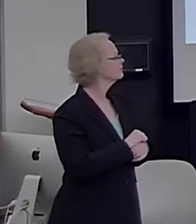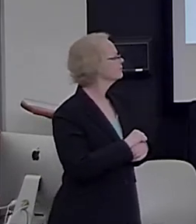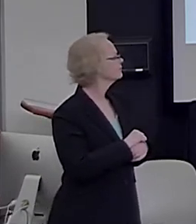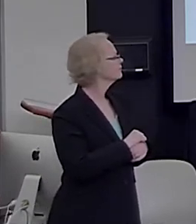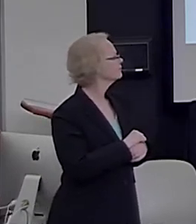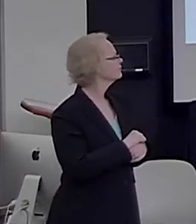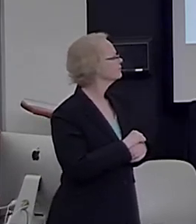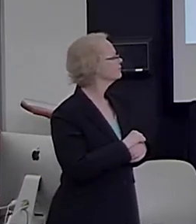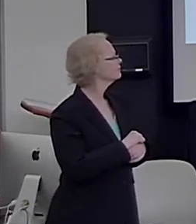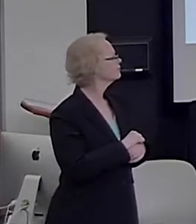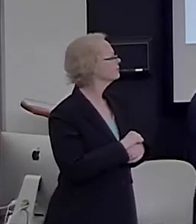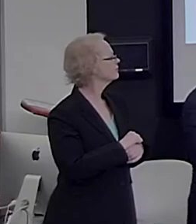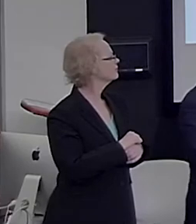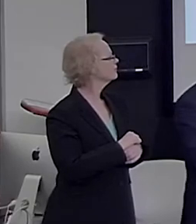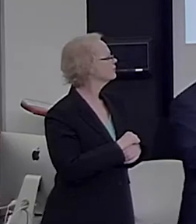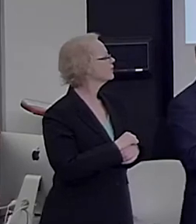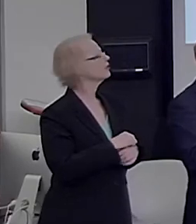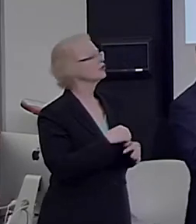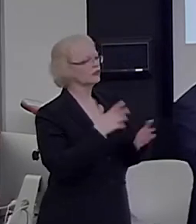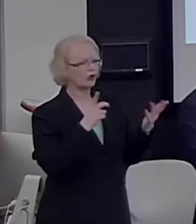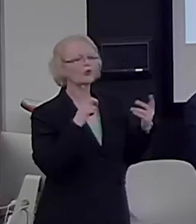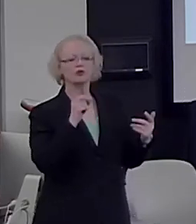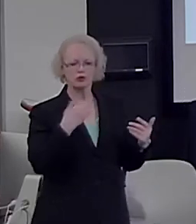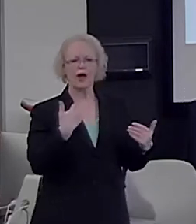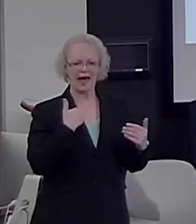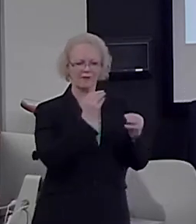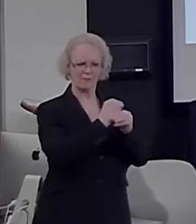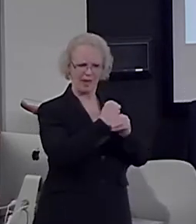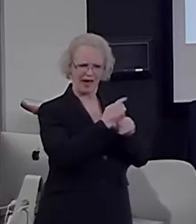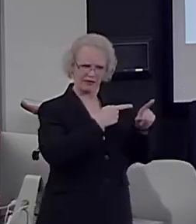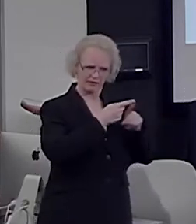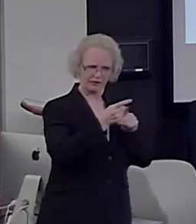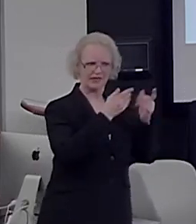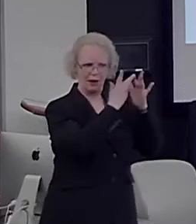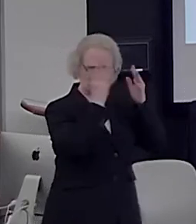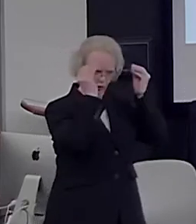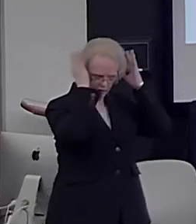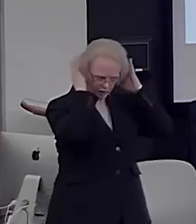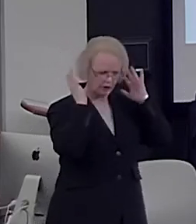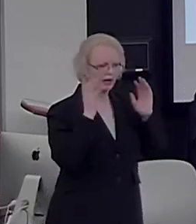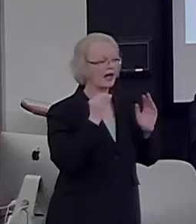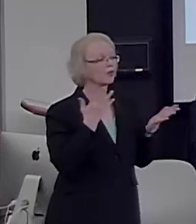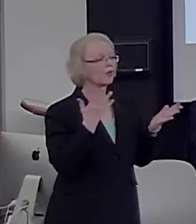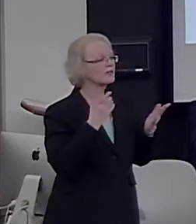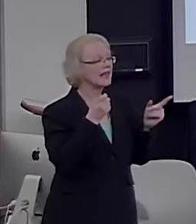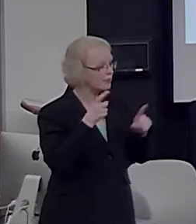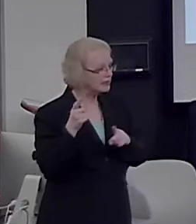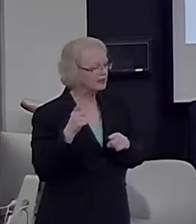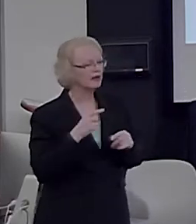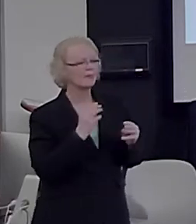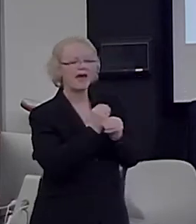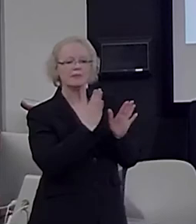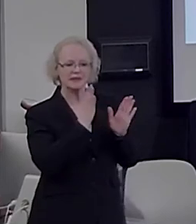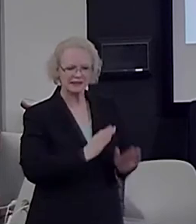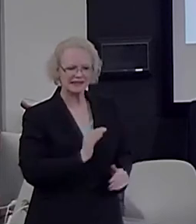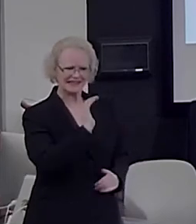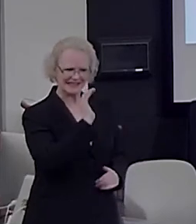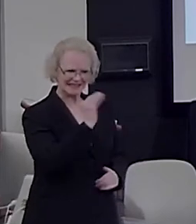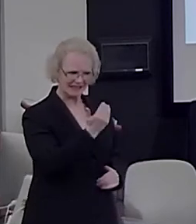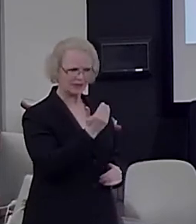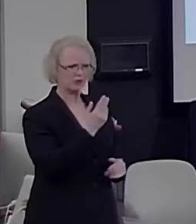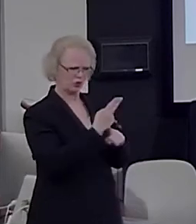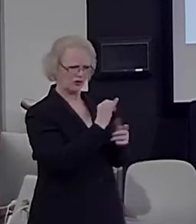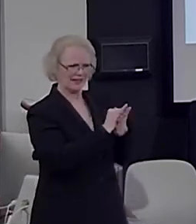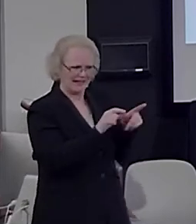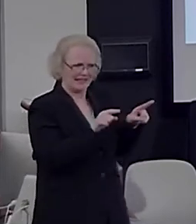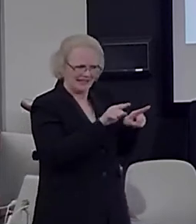So, there is a mass network. And what is happening is that the mathematicians seem to be reusing this network